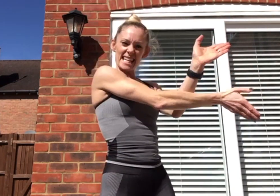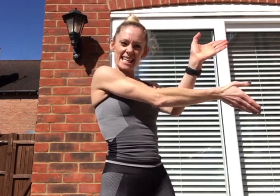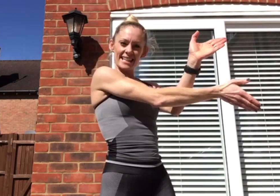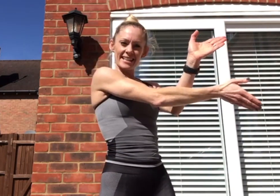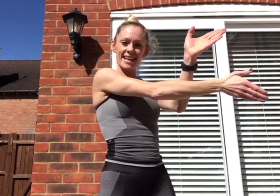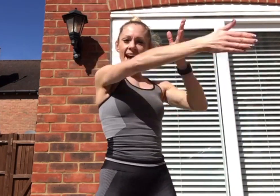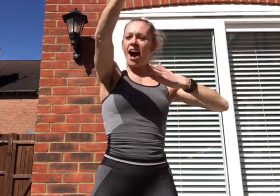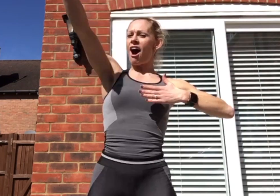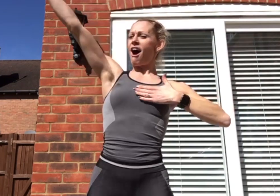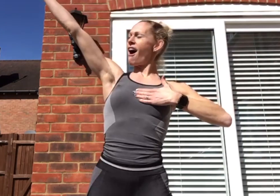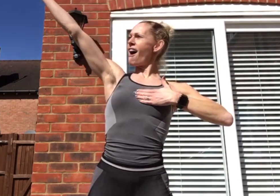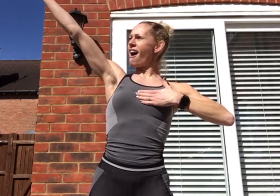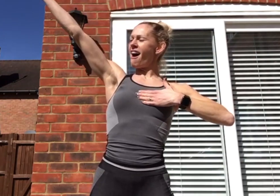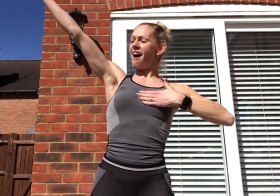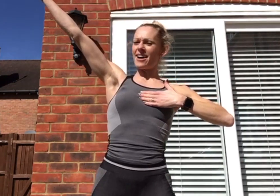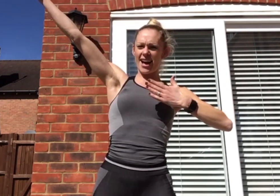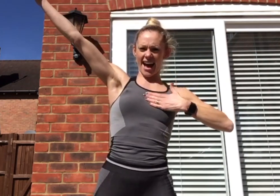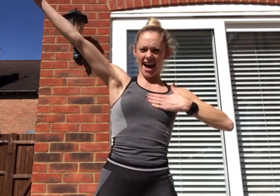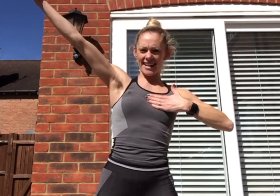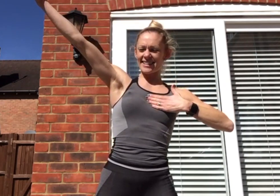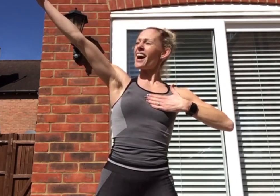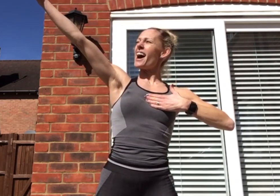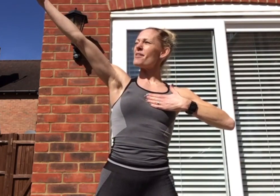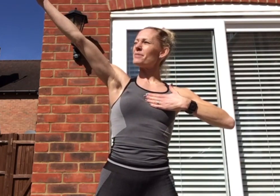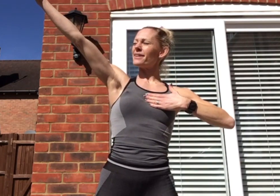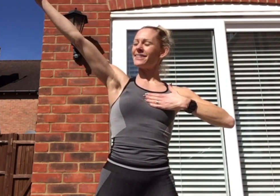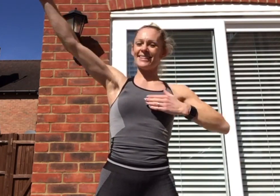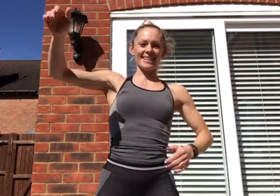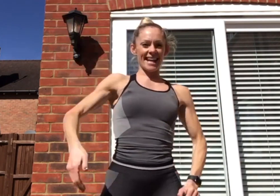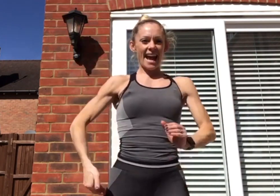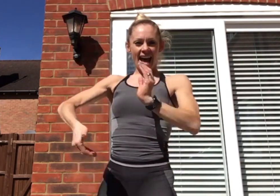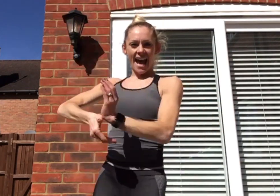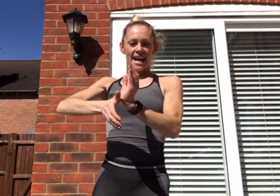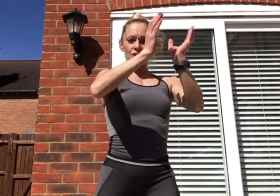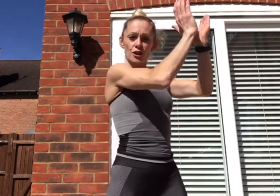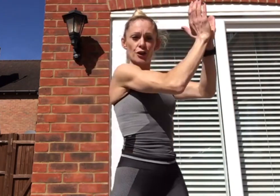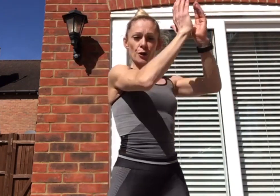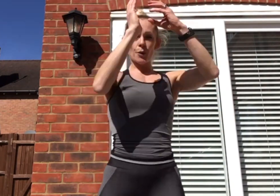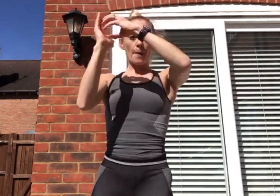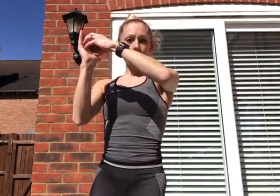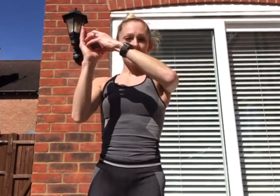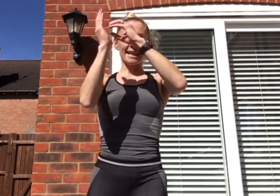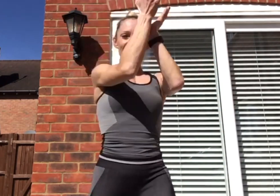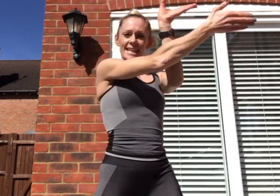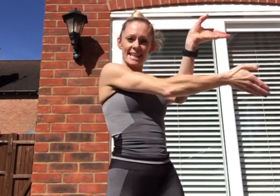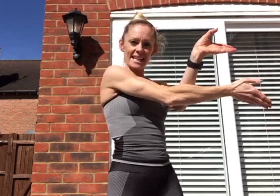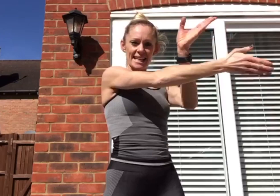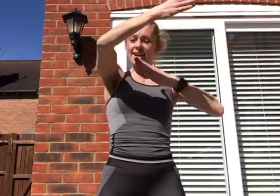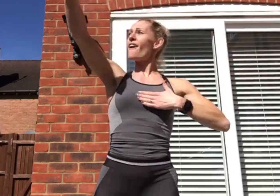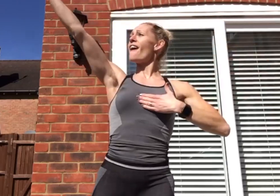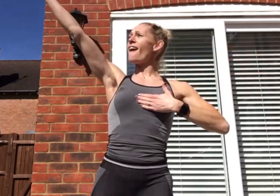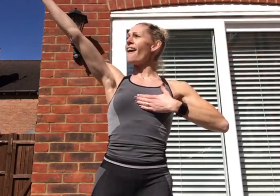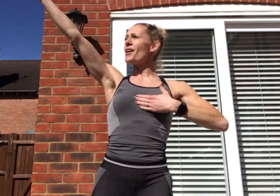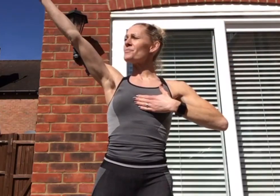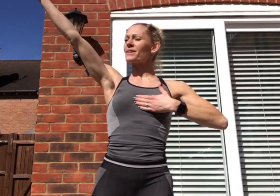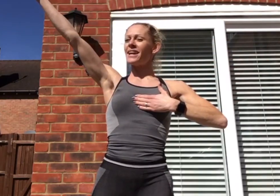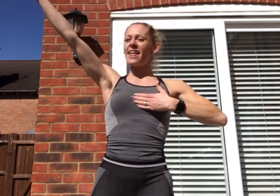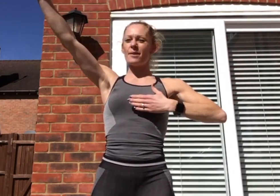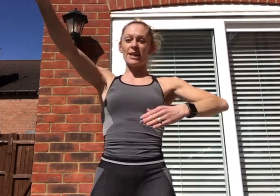-R. Hands up. S-U-P-E-R. We